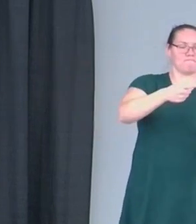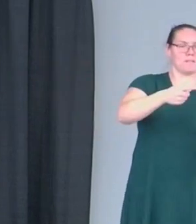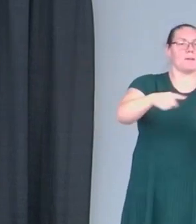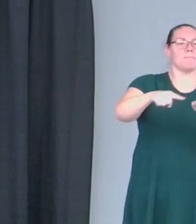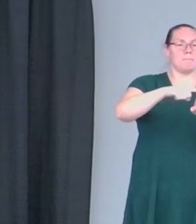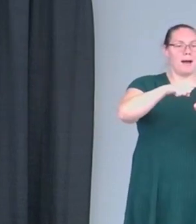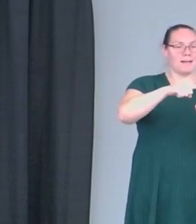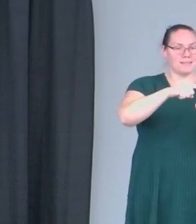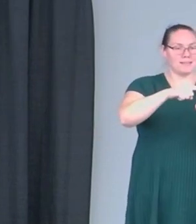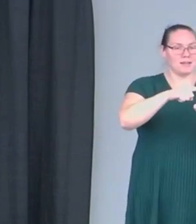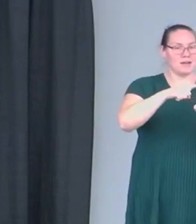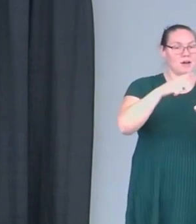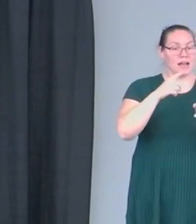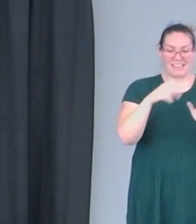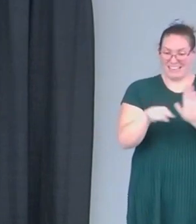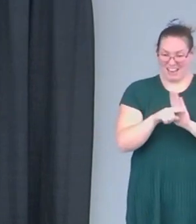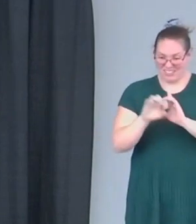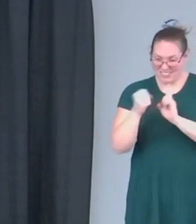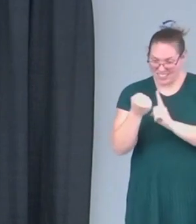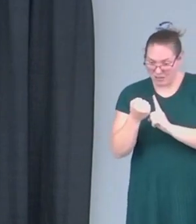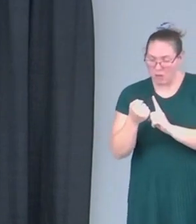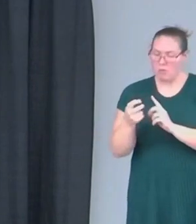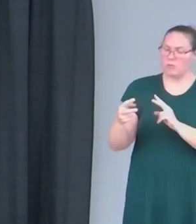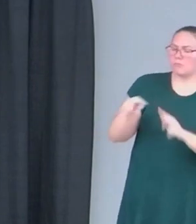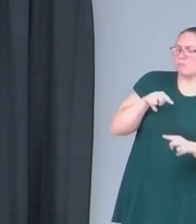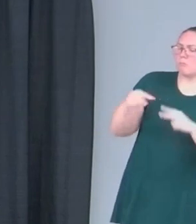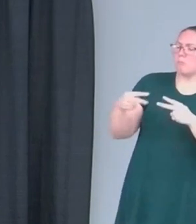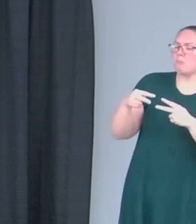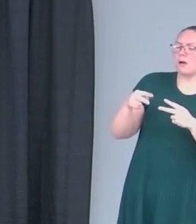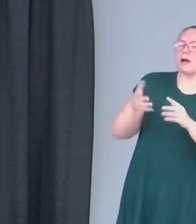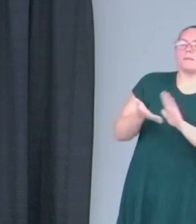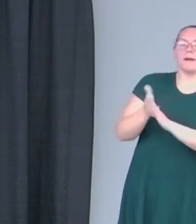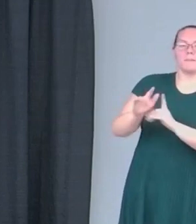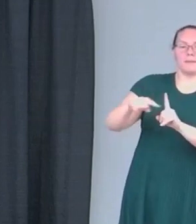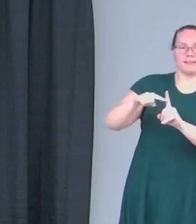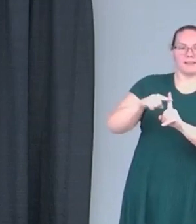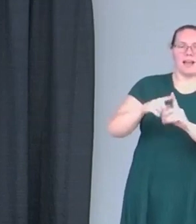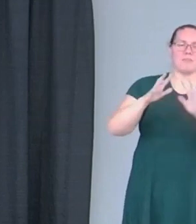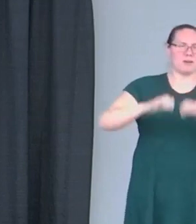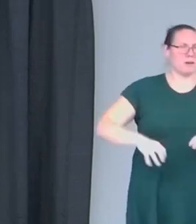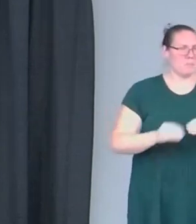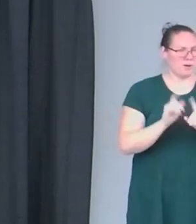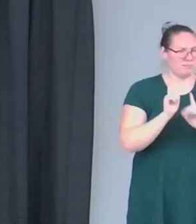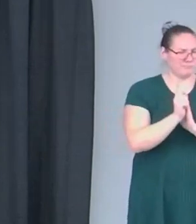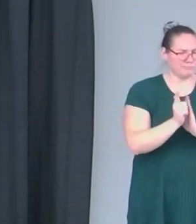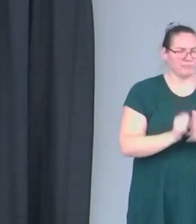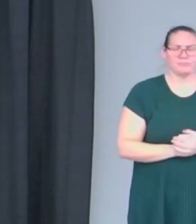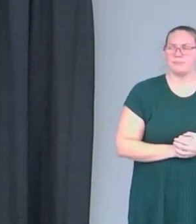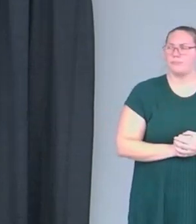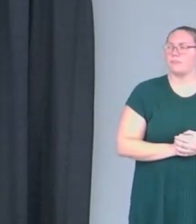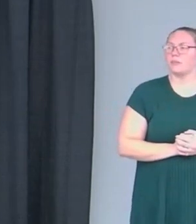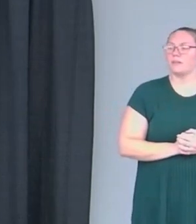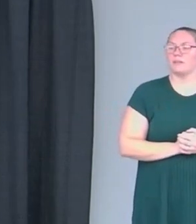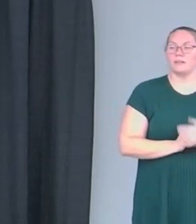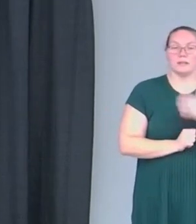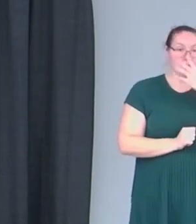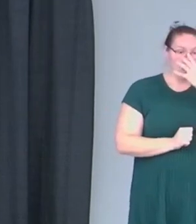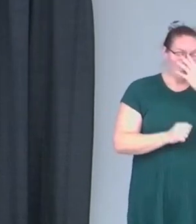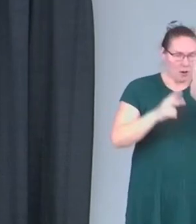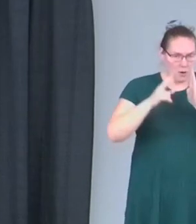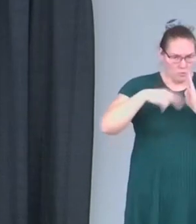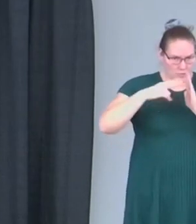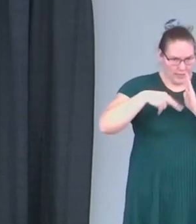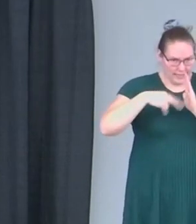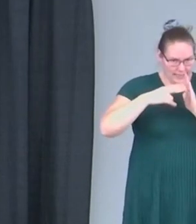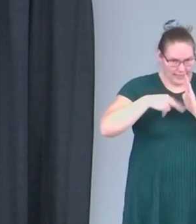positive outlook to a negative situation. And I'll break that down in a second. So reading. I didn't start reading